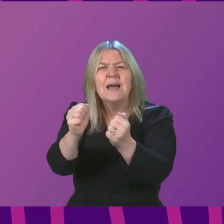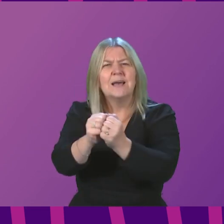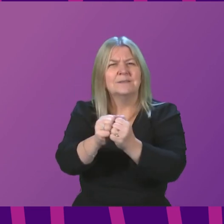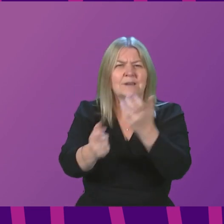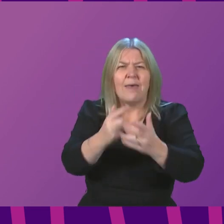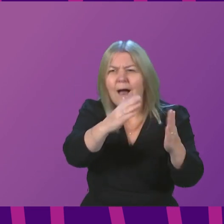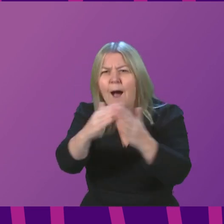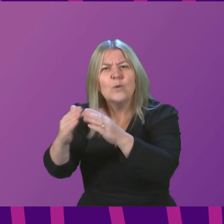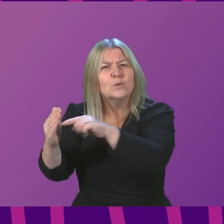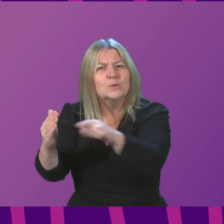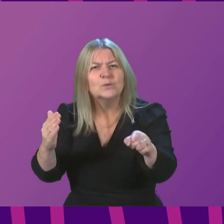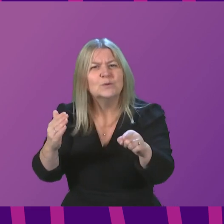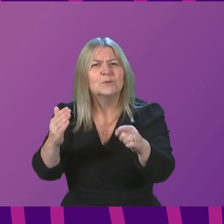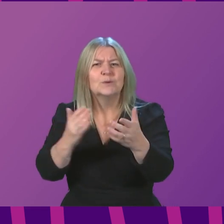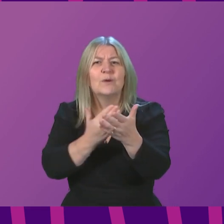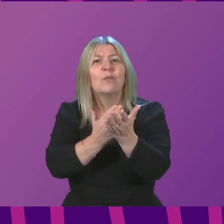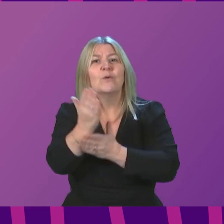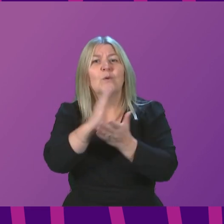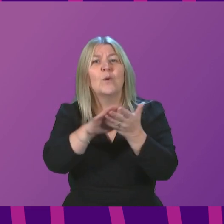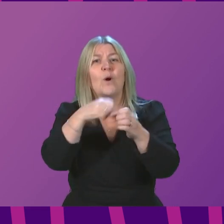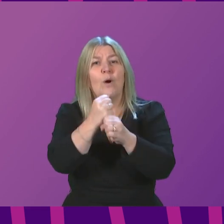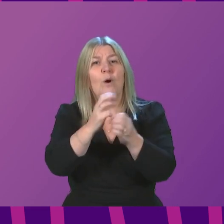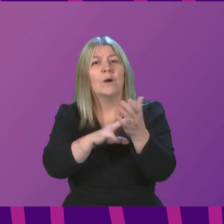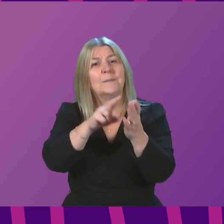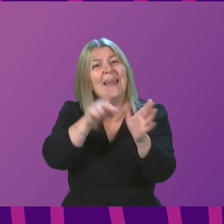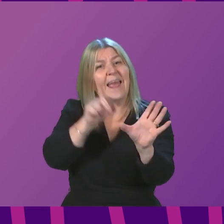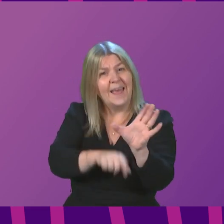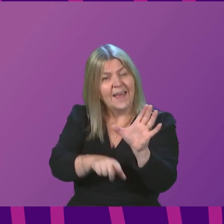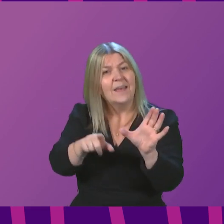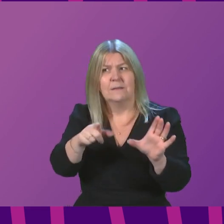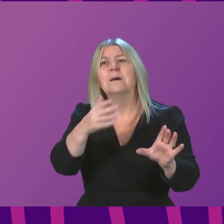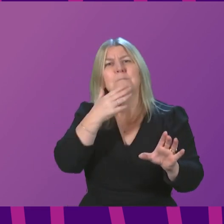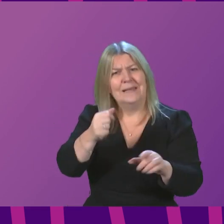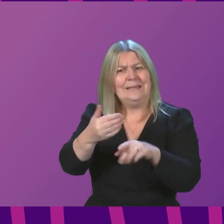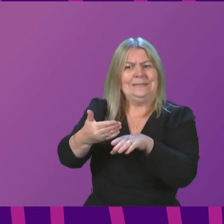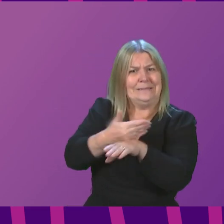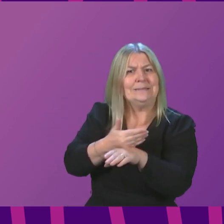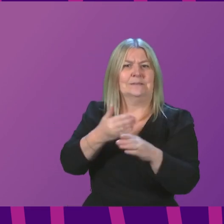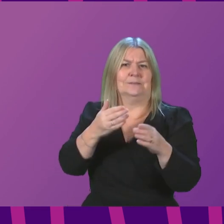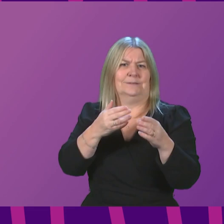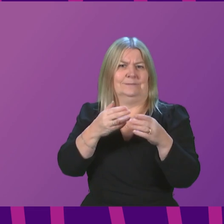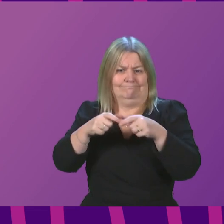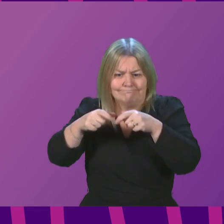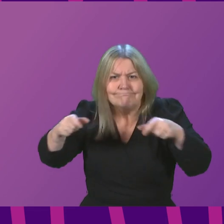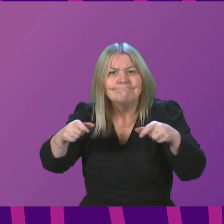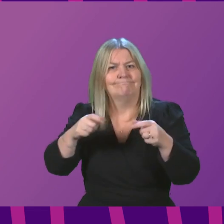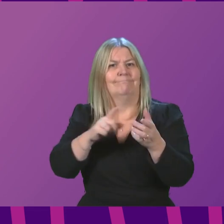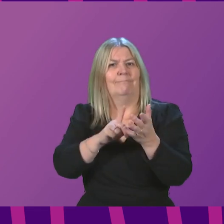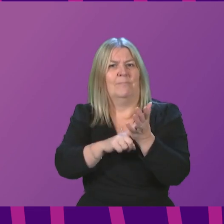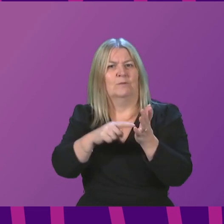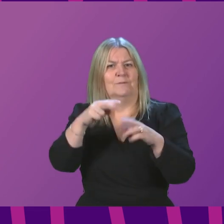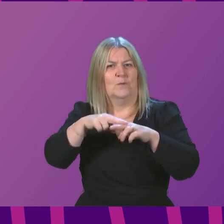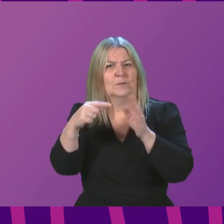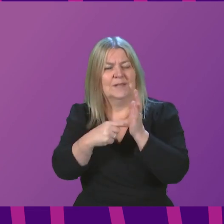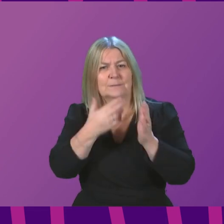over Hugmanay, although I would encourage you to please minimise that. Finally, take all of the other precautions which can help make a